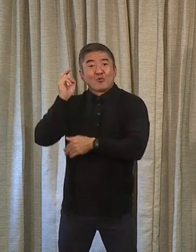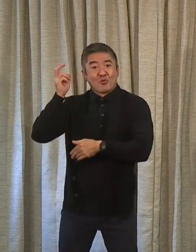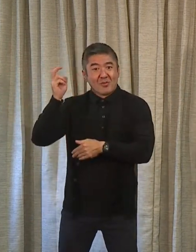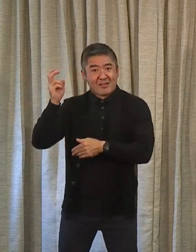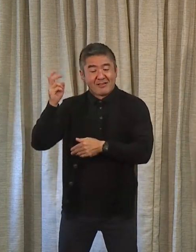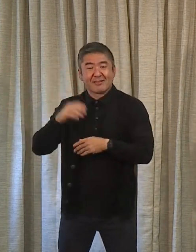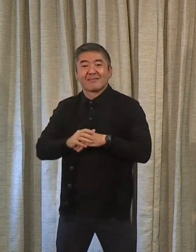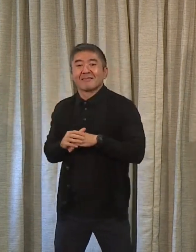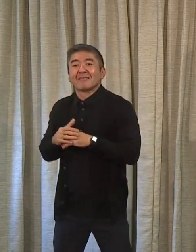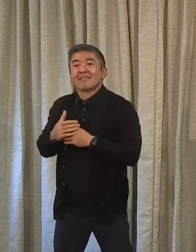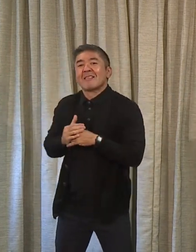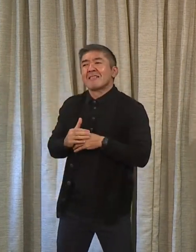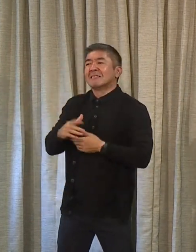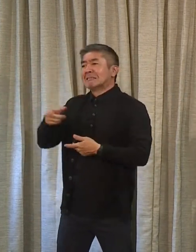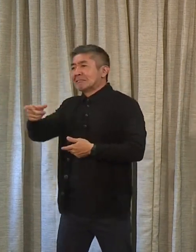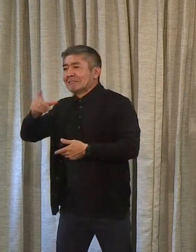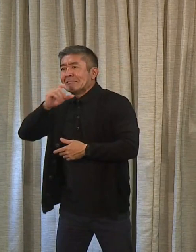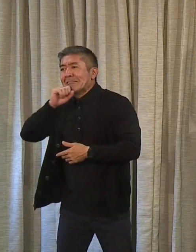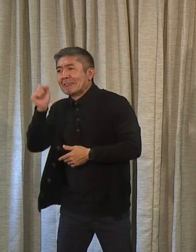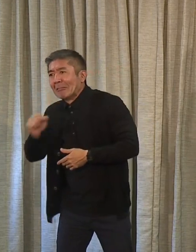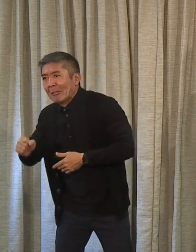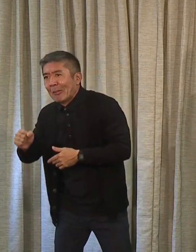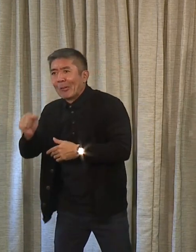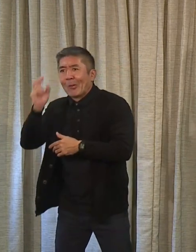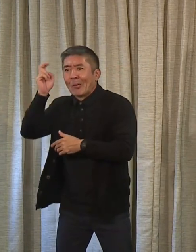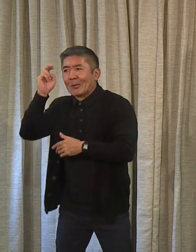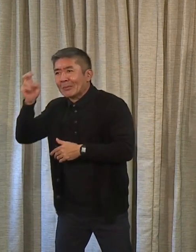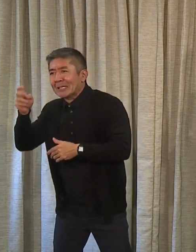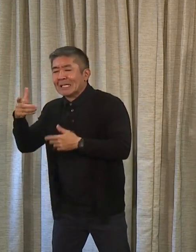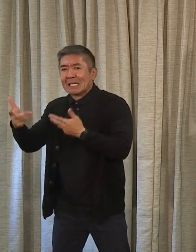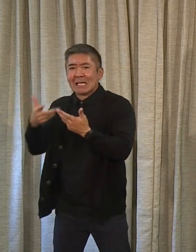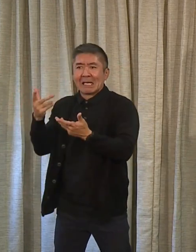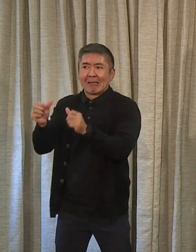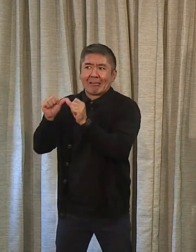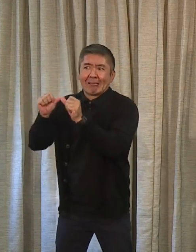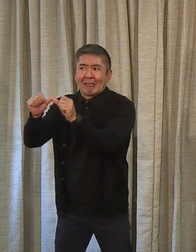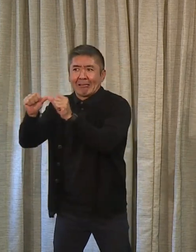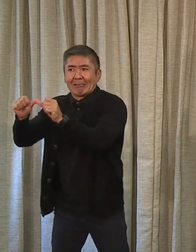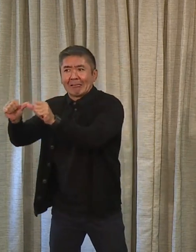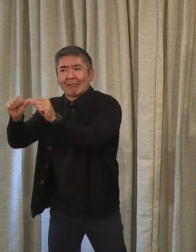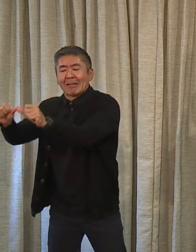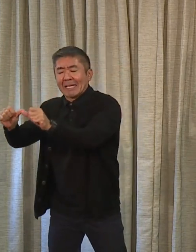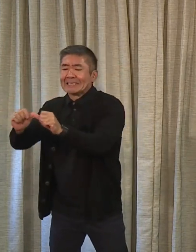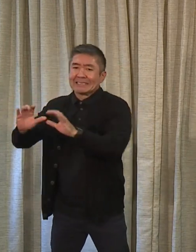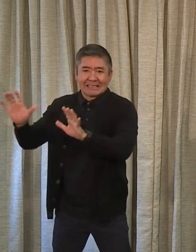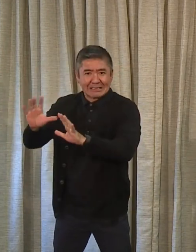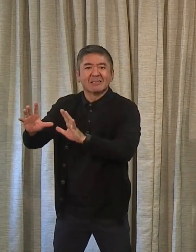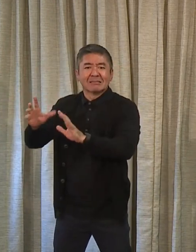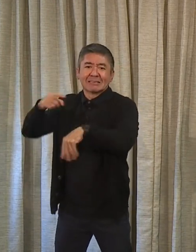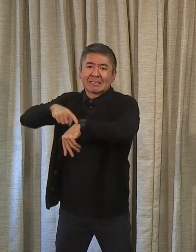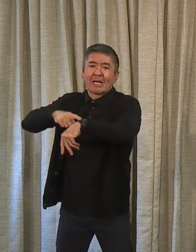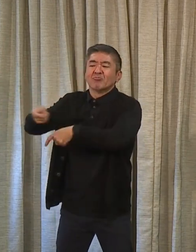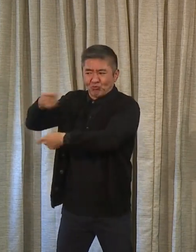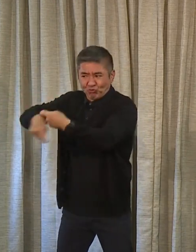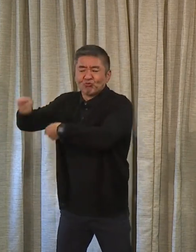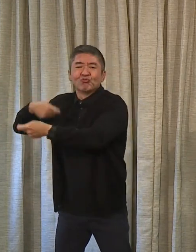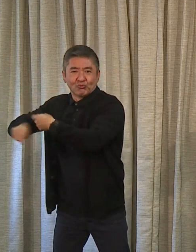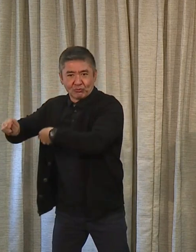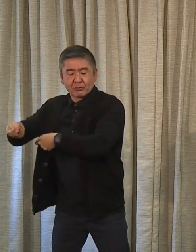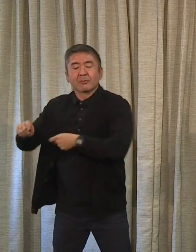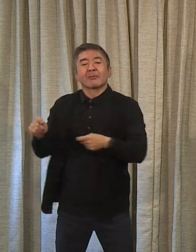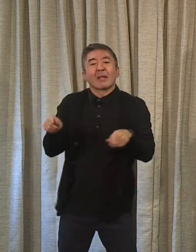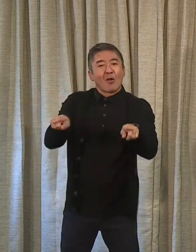our bus fleet age, which has been getting a little long in the jaw, really. And we also have